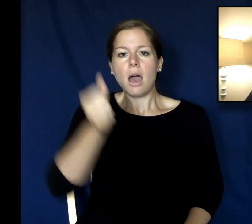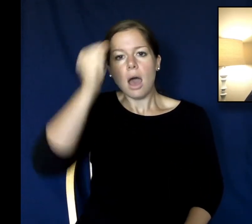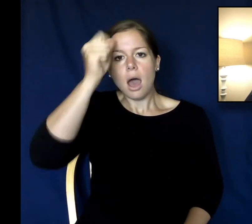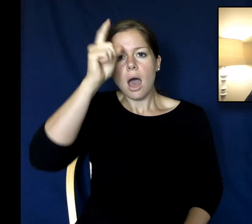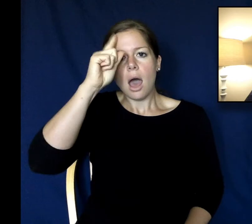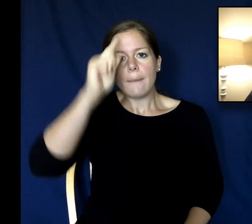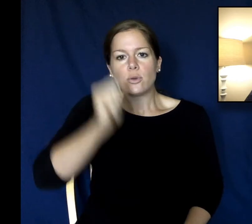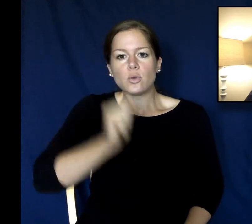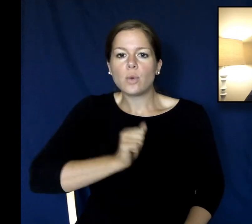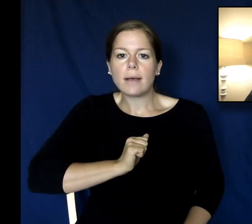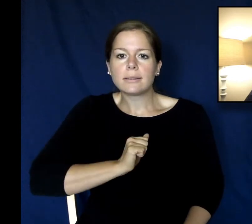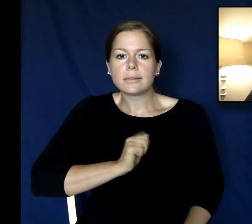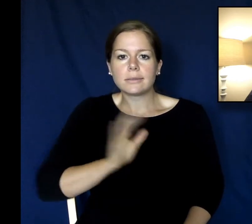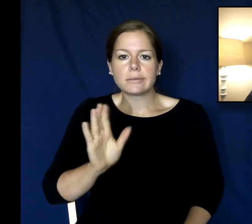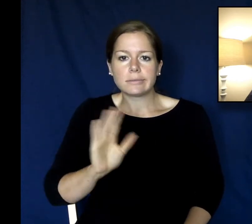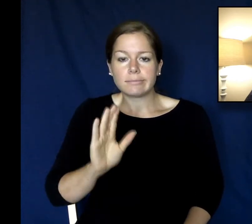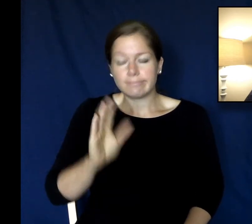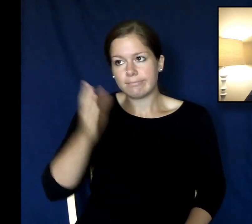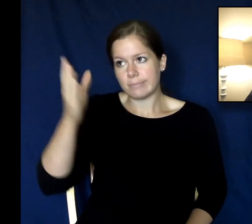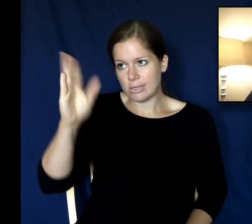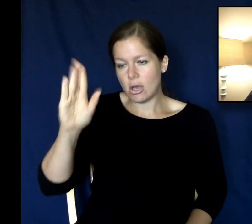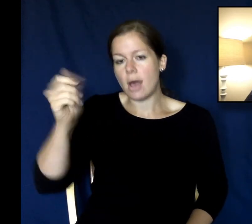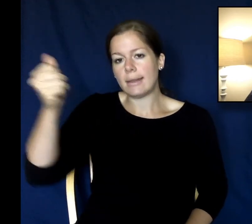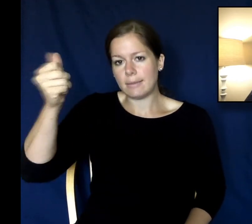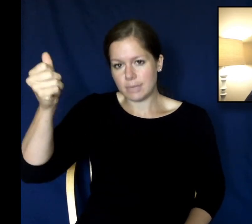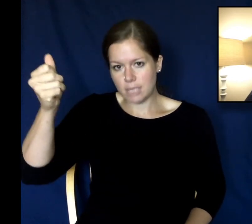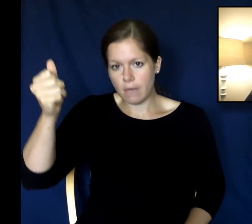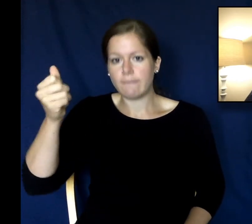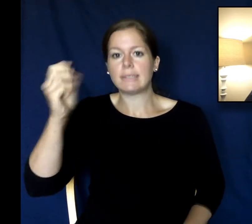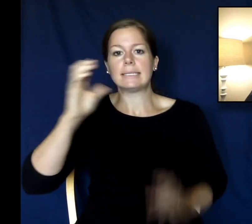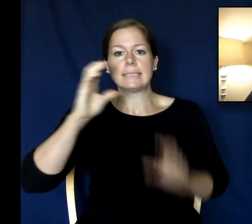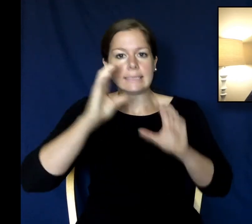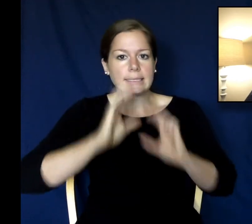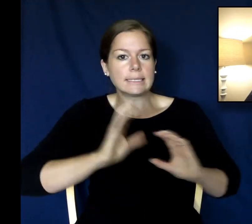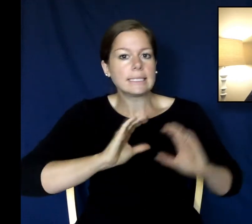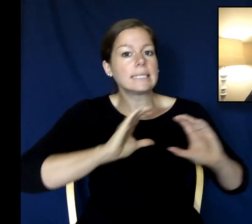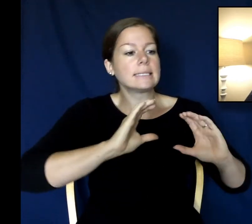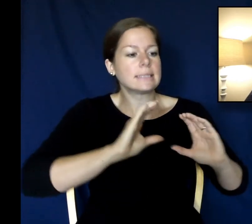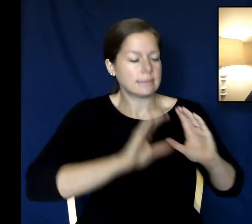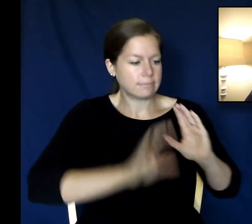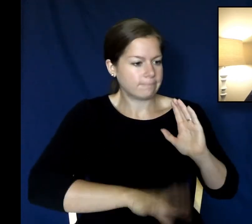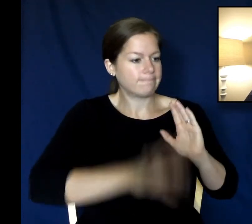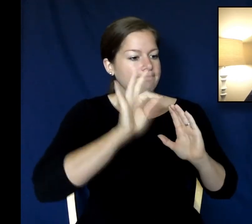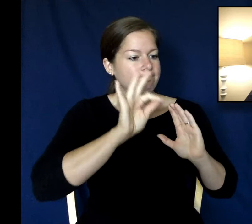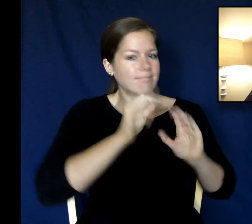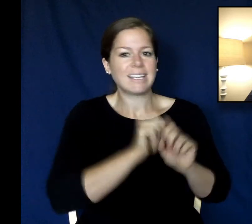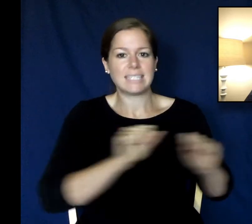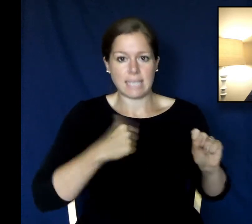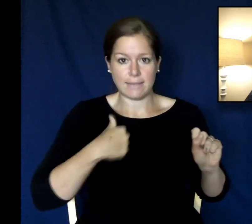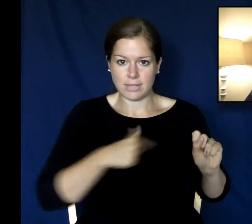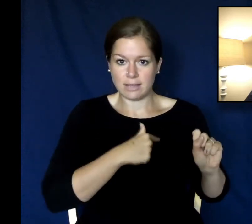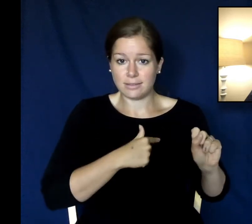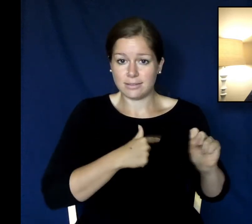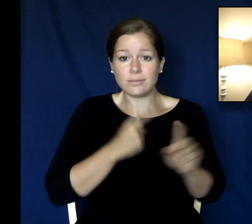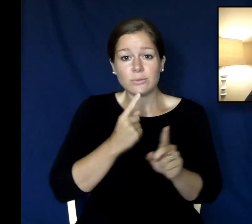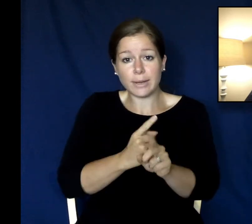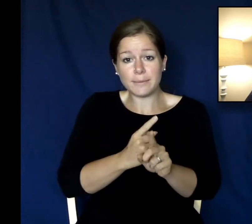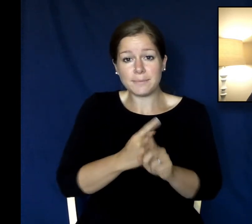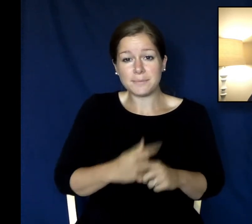and um it's God who seeks and it's God who saves um those who hide and run from him right we